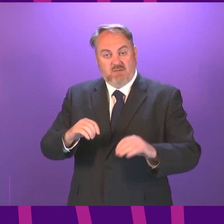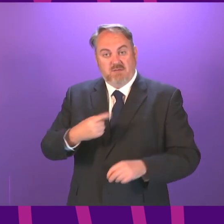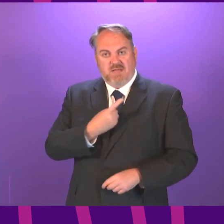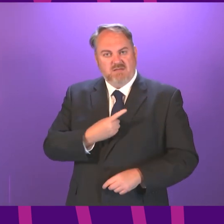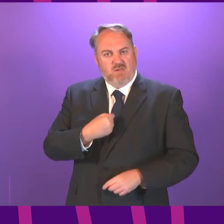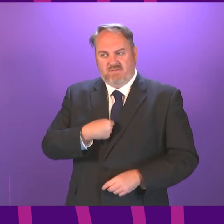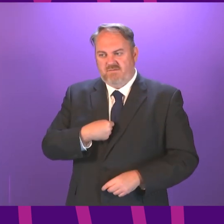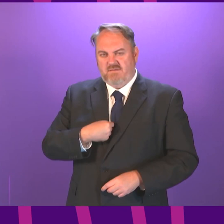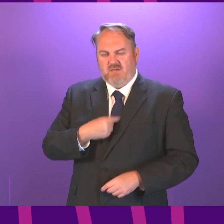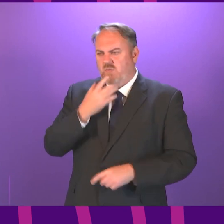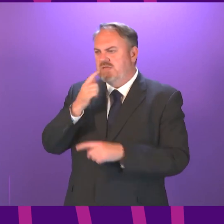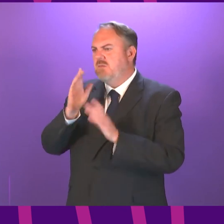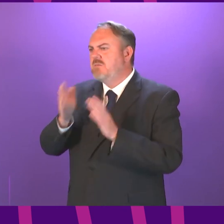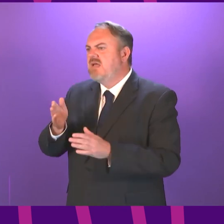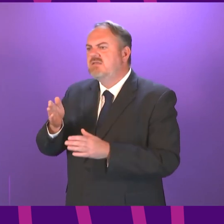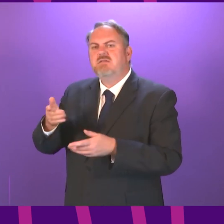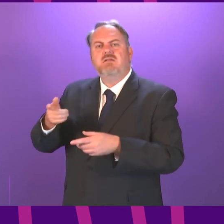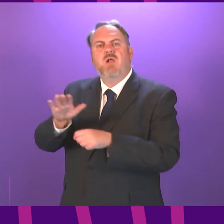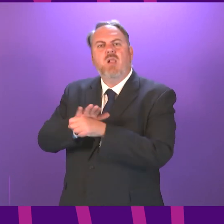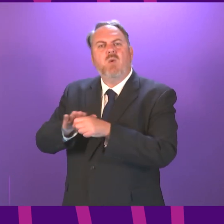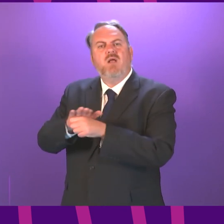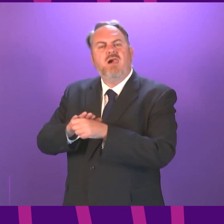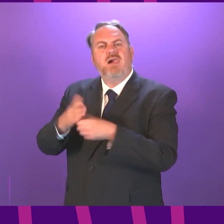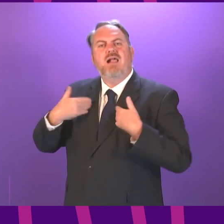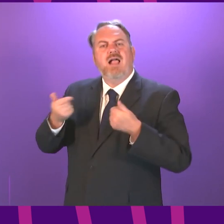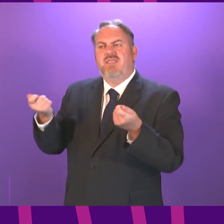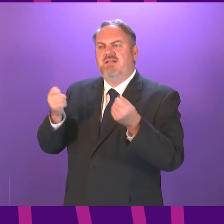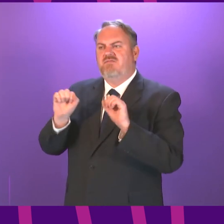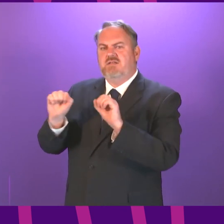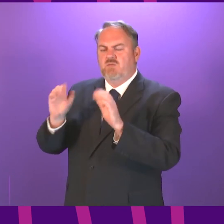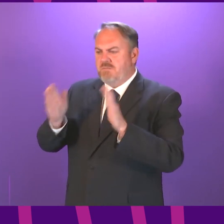mandate to local public health directors exactly what they do in